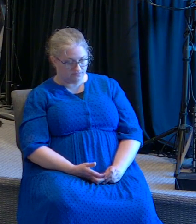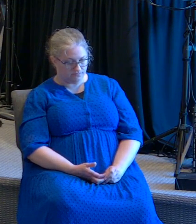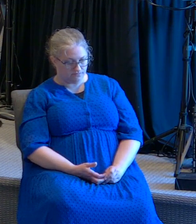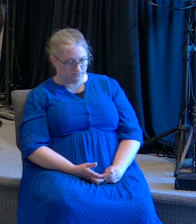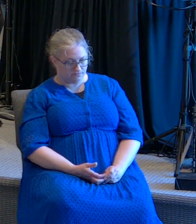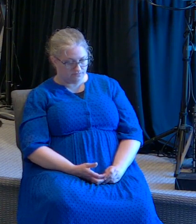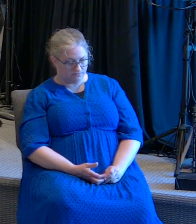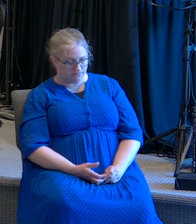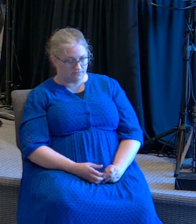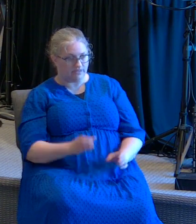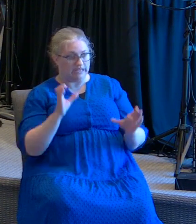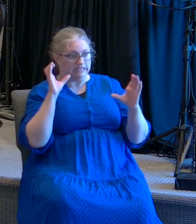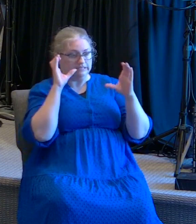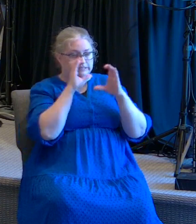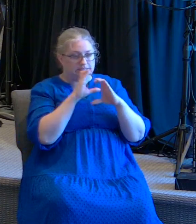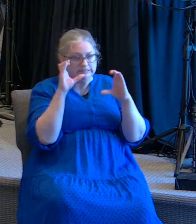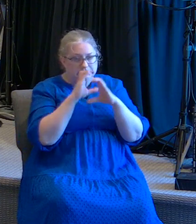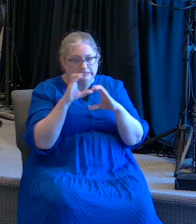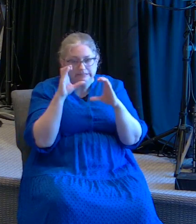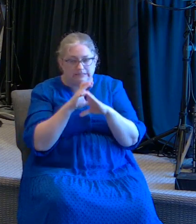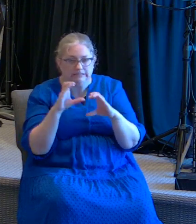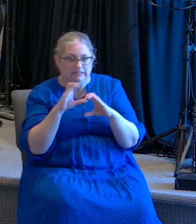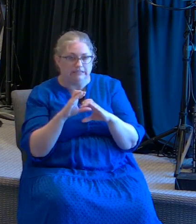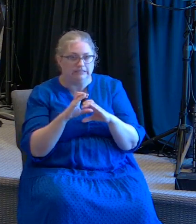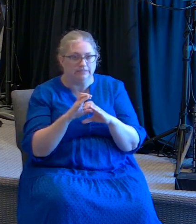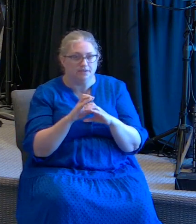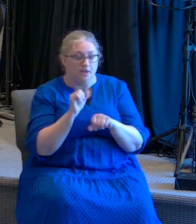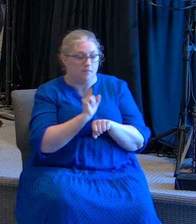seeking signs tries to make him prove his power